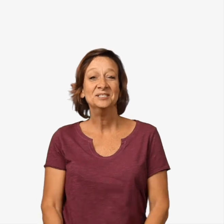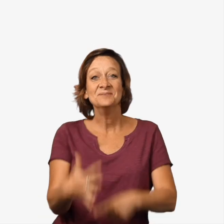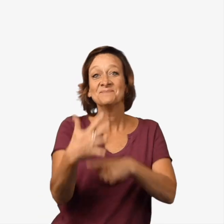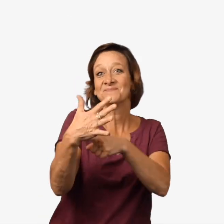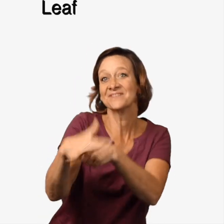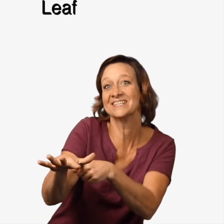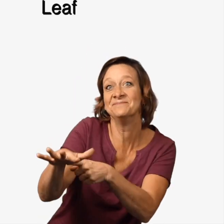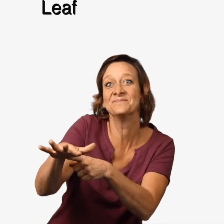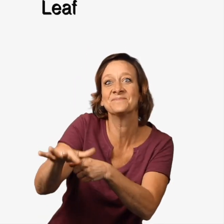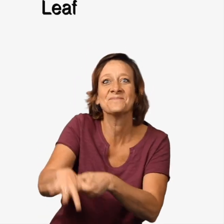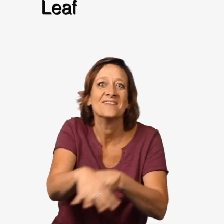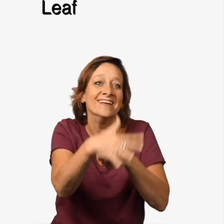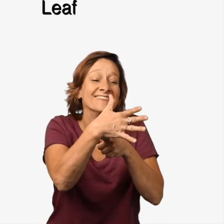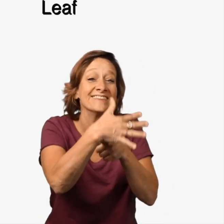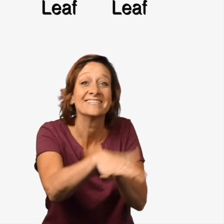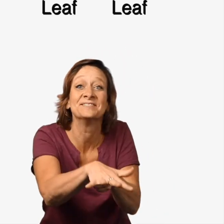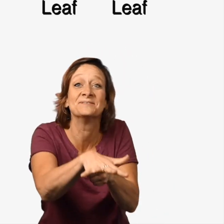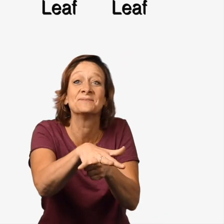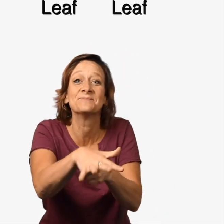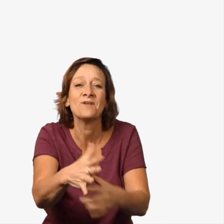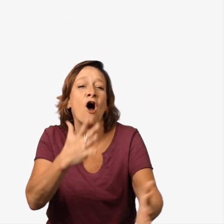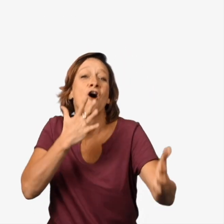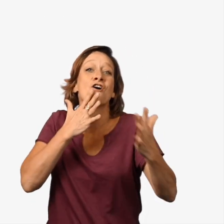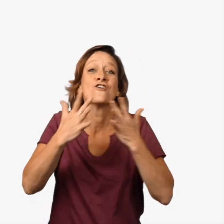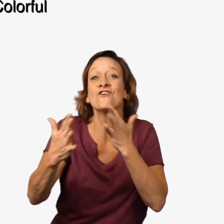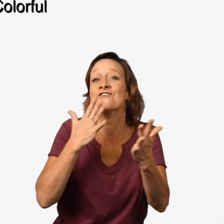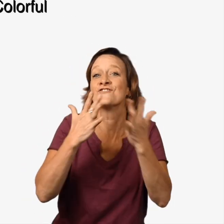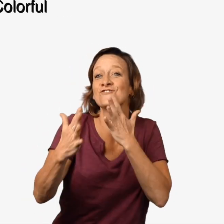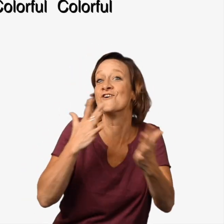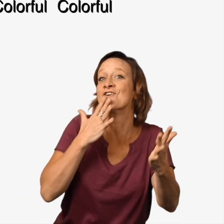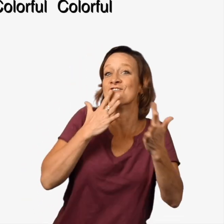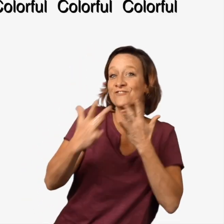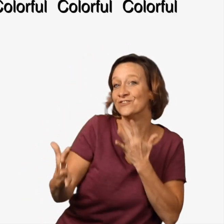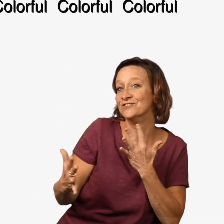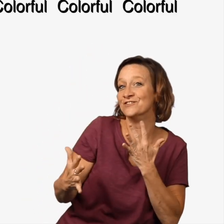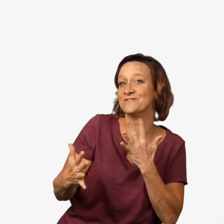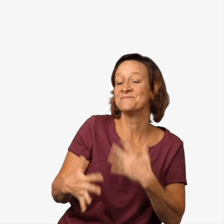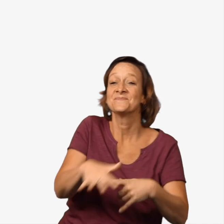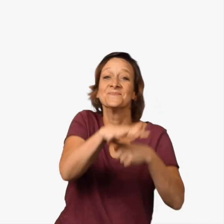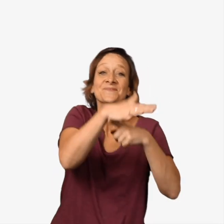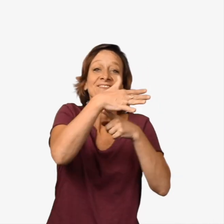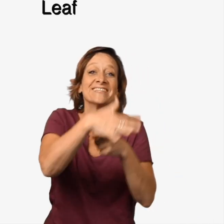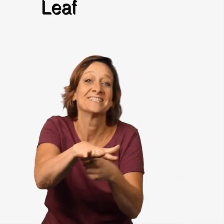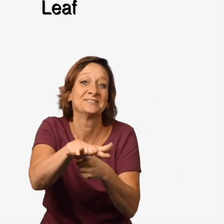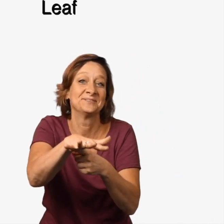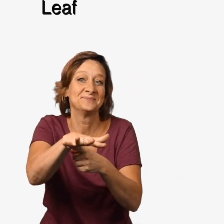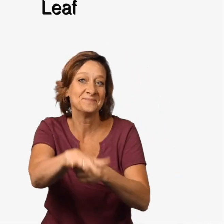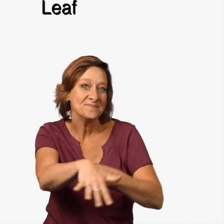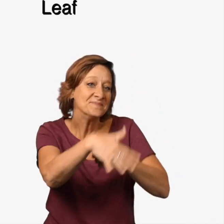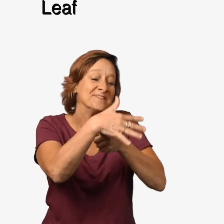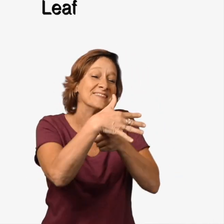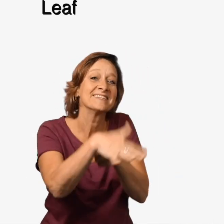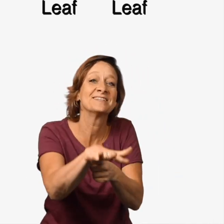Leaf, leaf Colorful, colorful, colorful Leaf, leaf